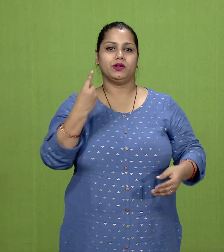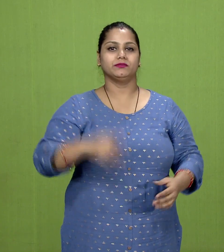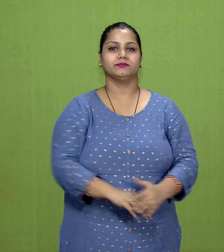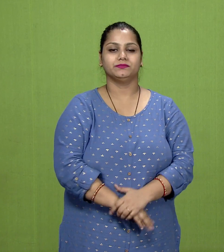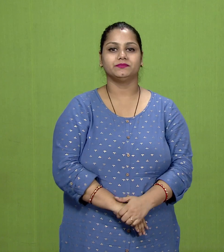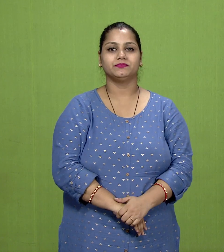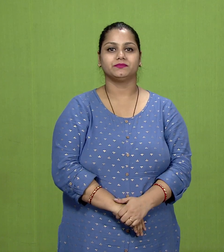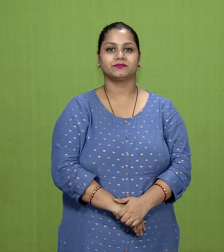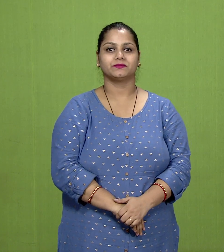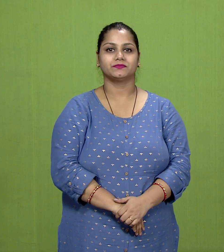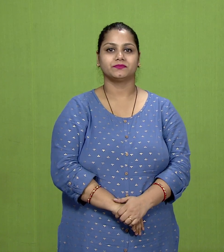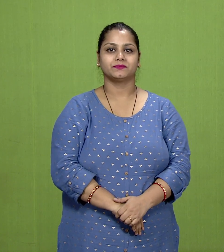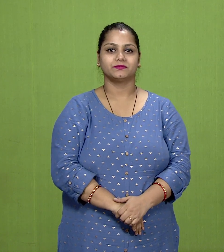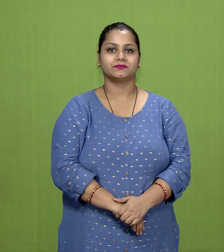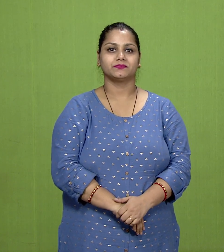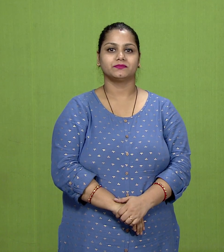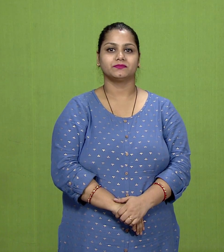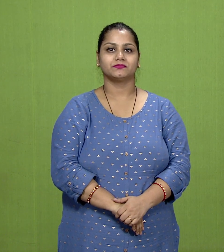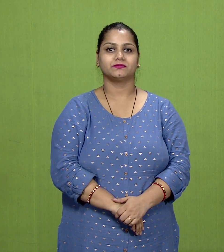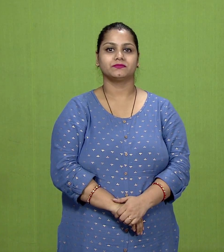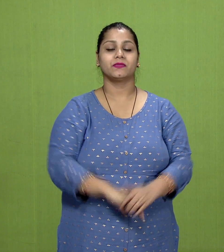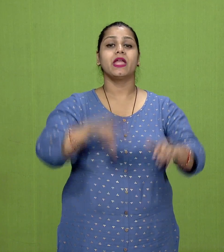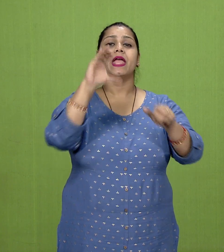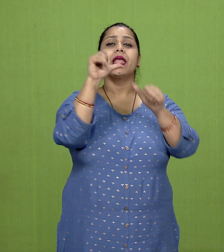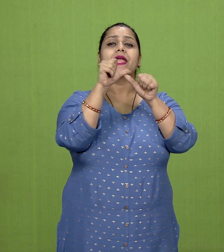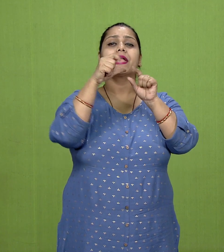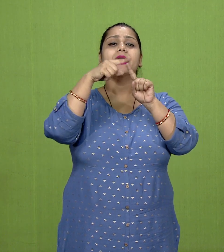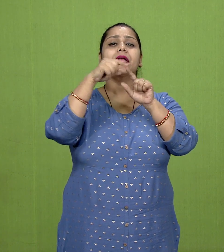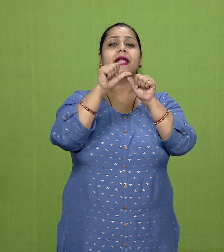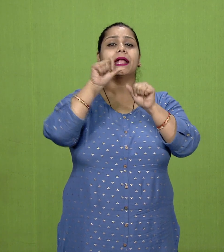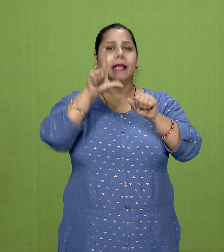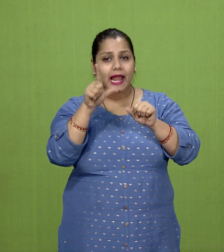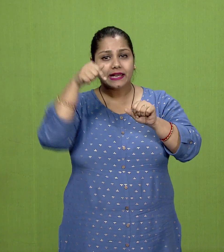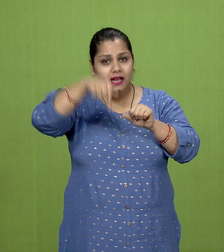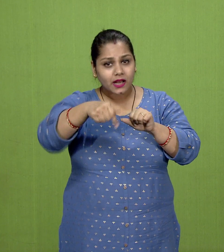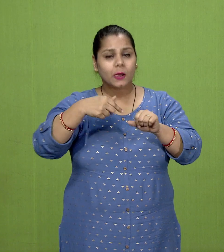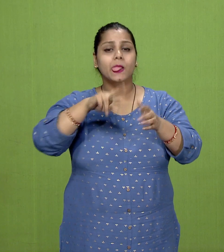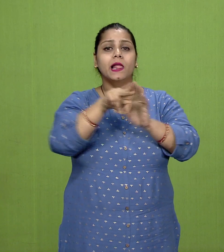rearing was the chief means of livelihood